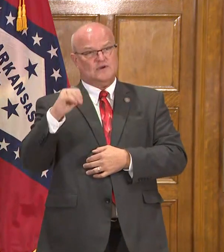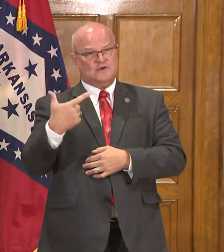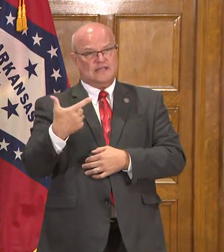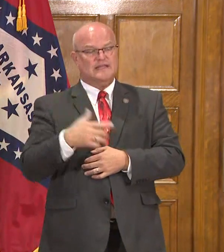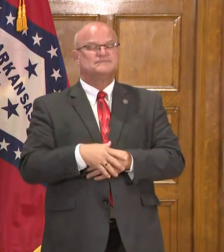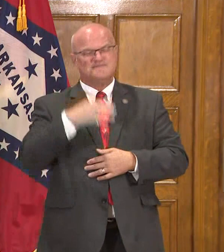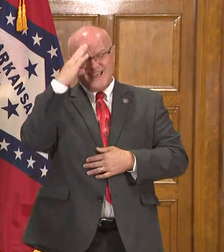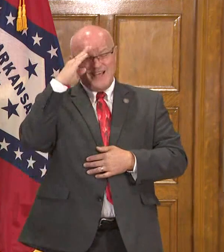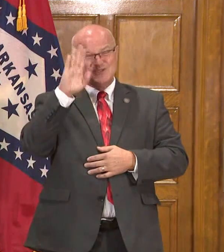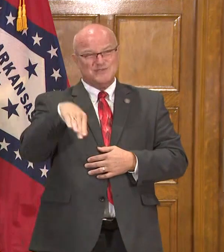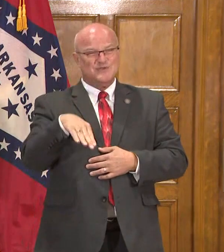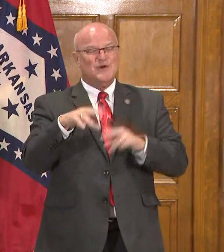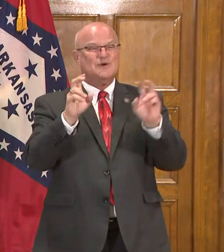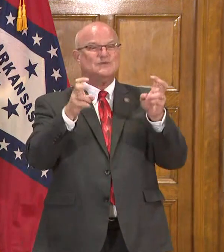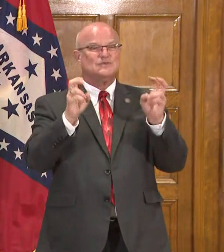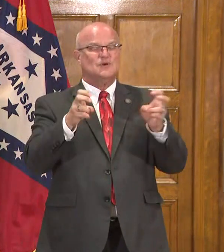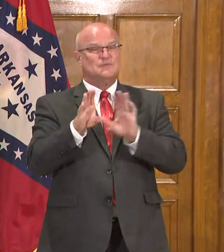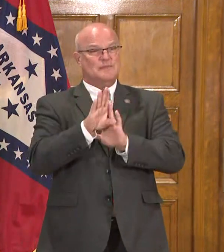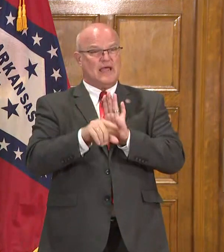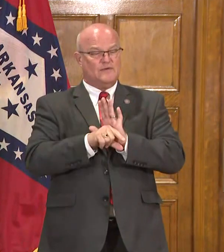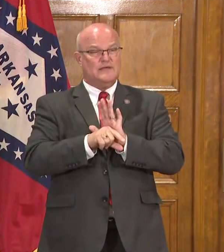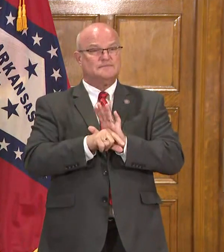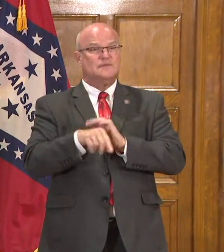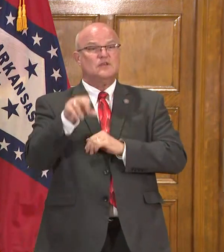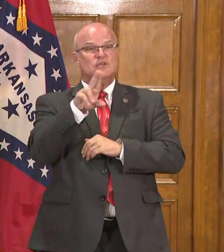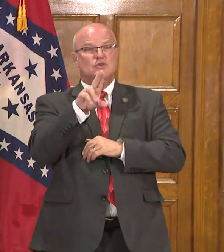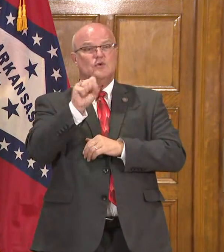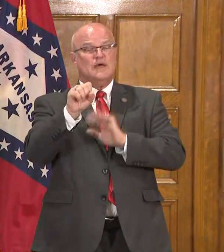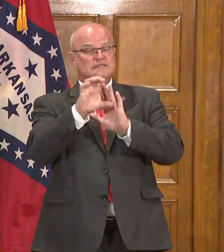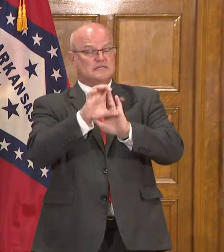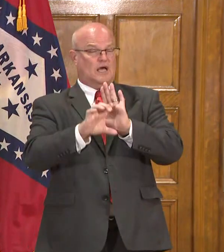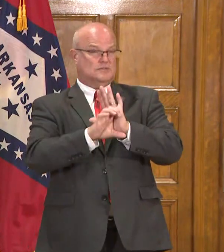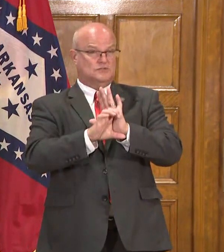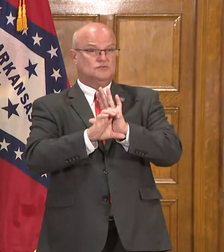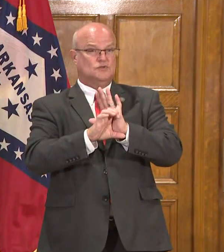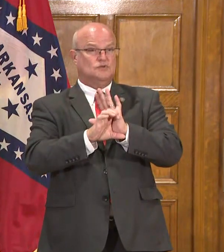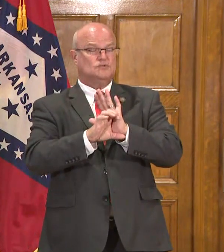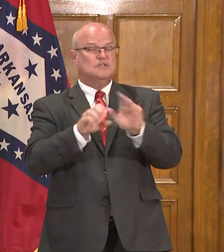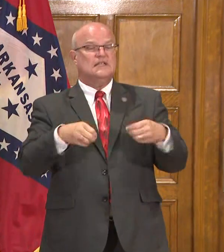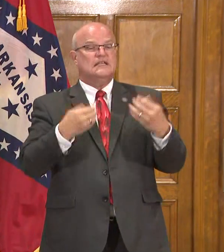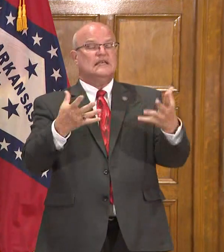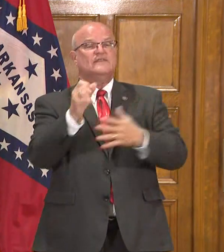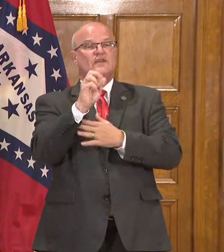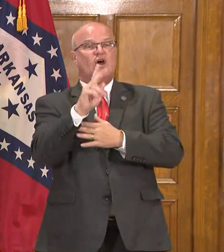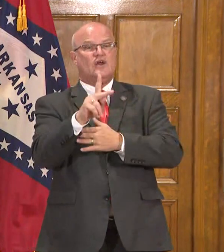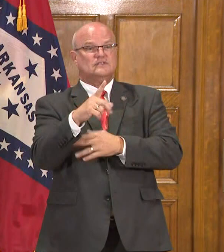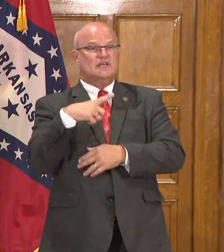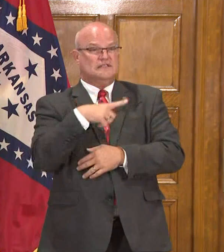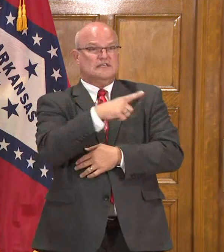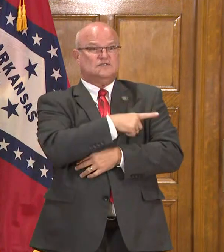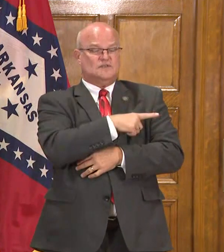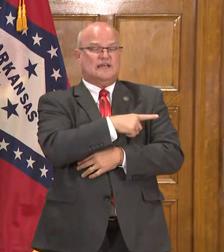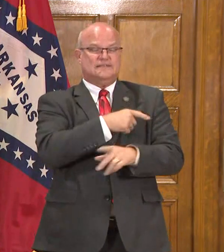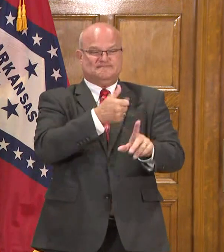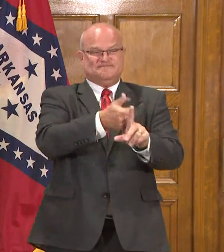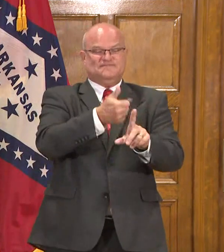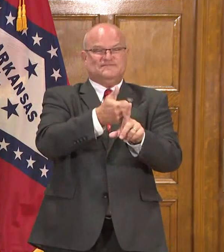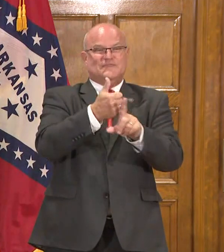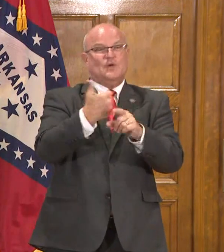As you know, just in terms of background, the United States Constitution gives the Arkansas General Assembly the sole